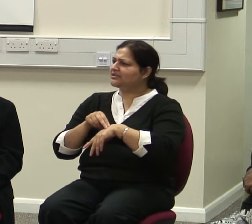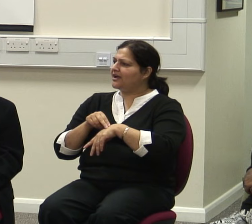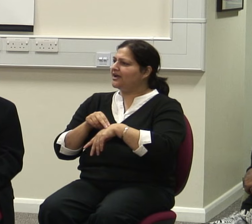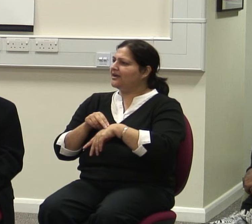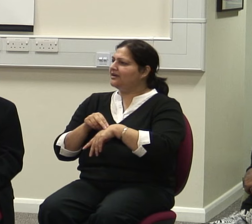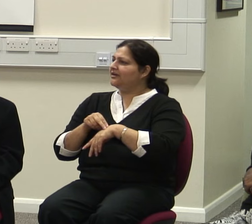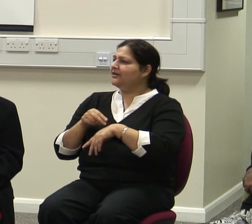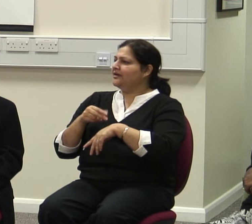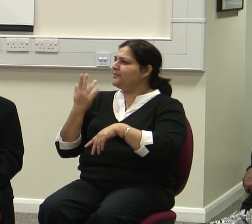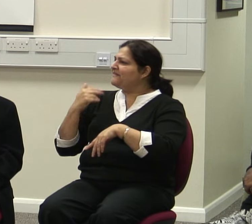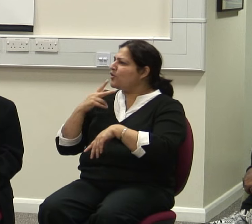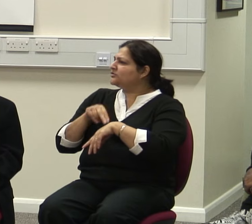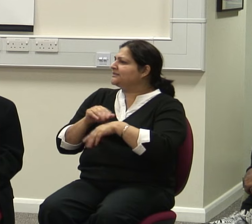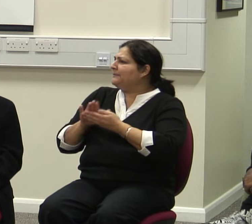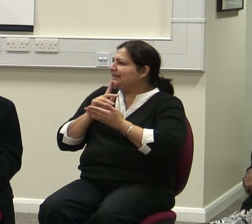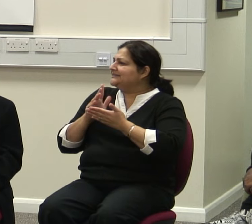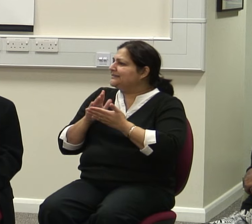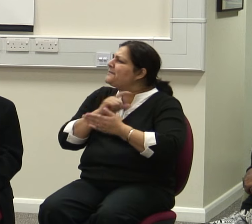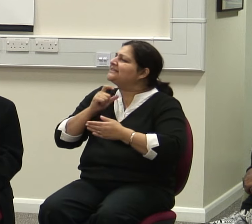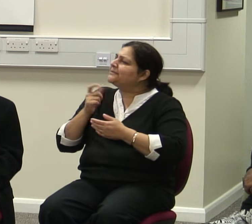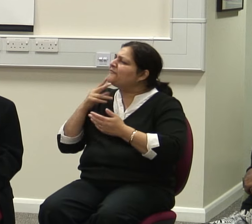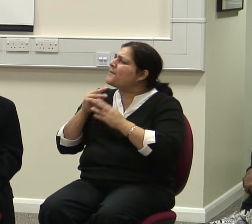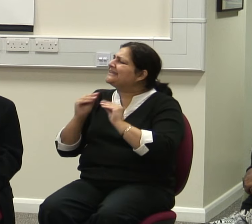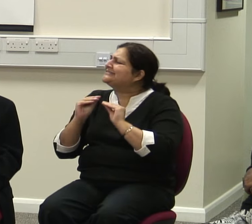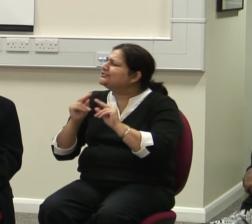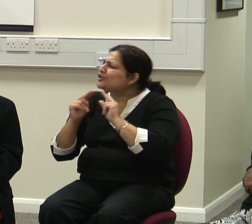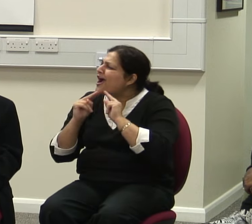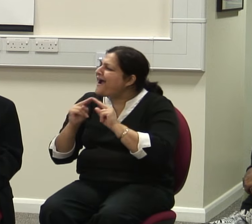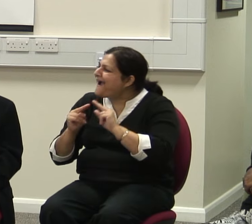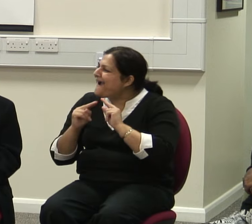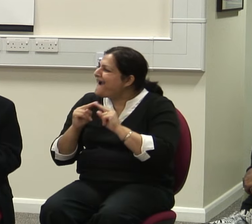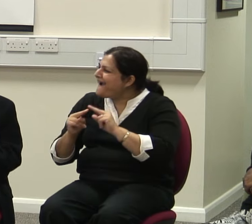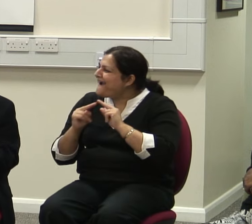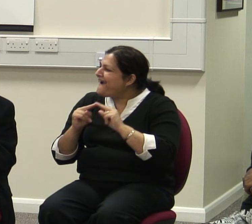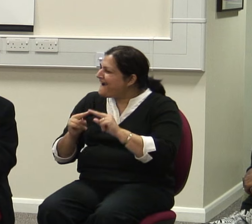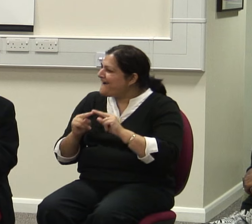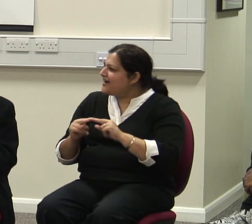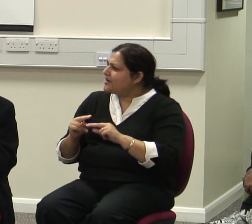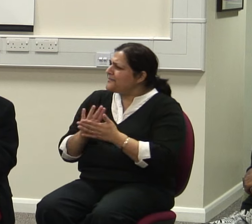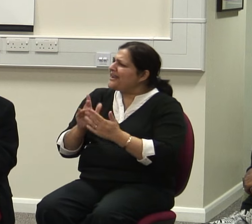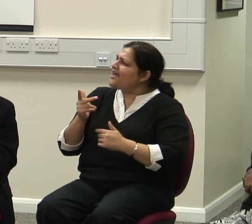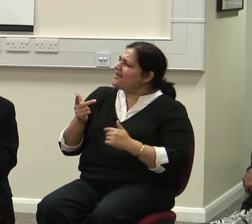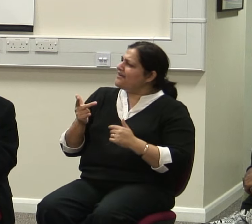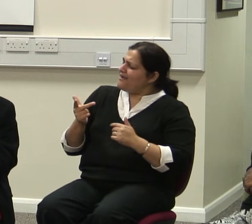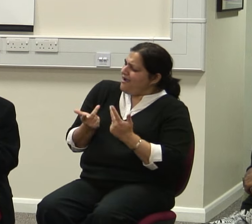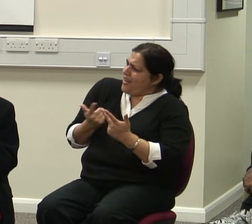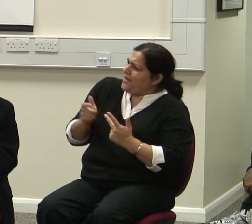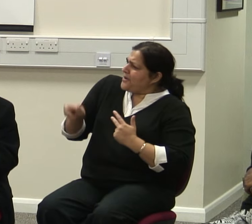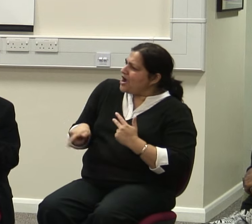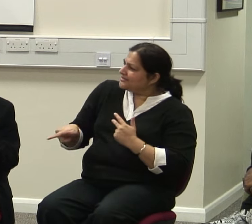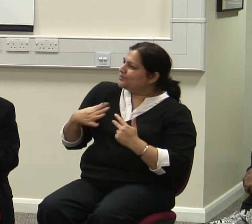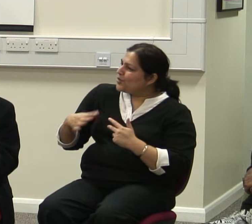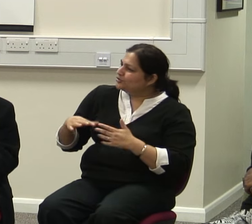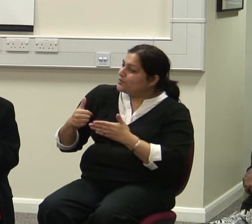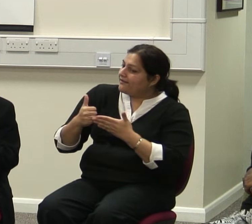used to mean teacher. Some third party who really wants to help this person and wants